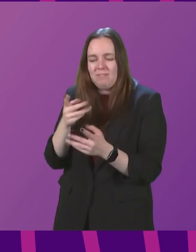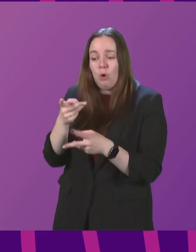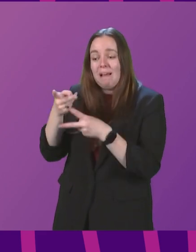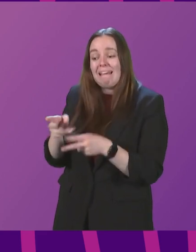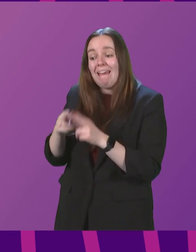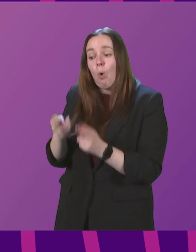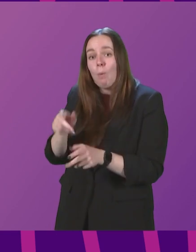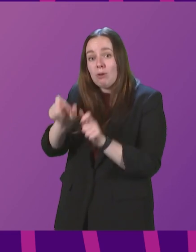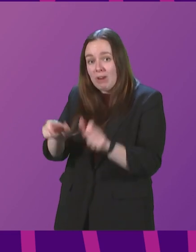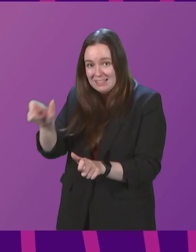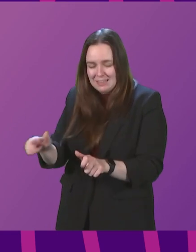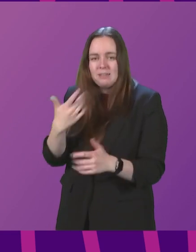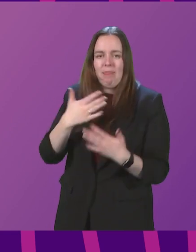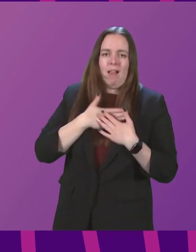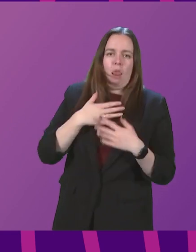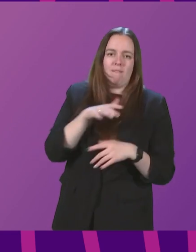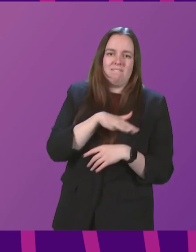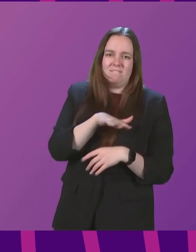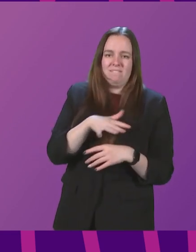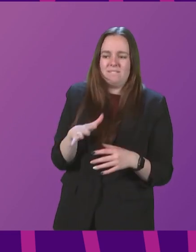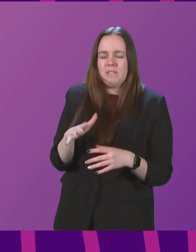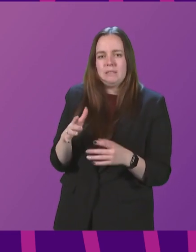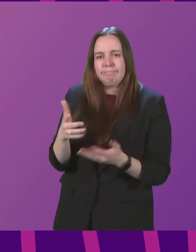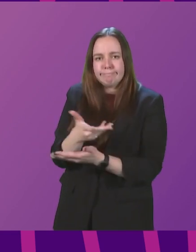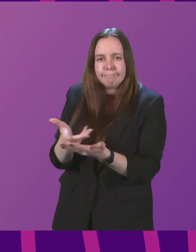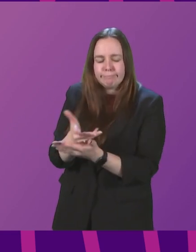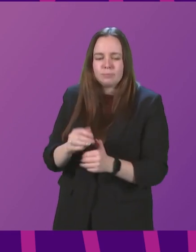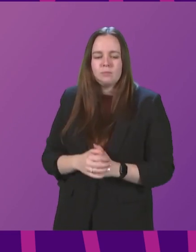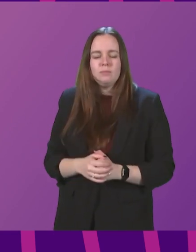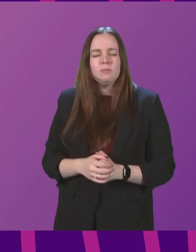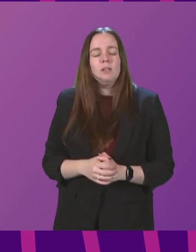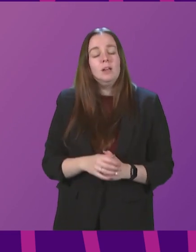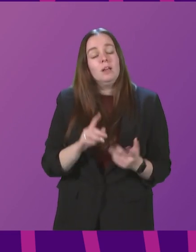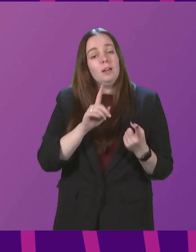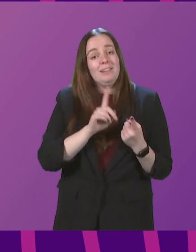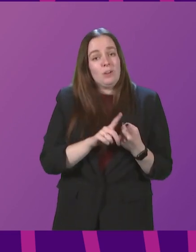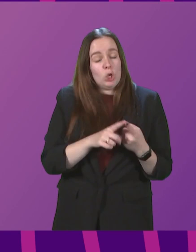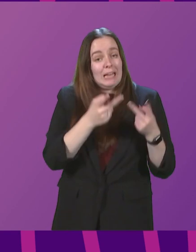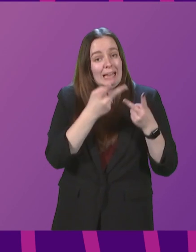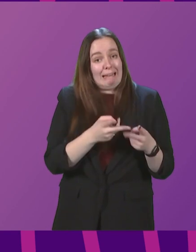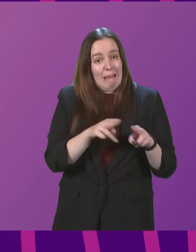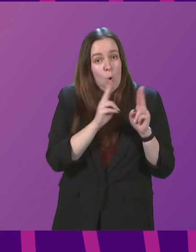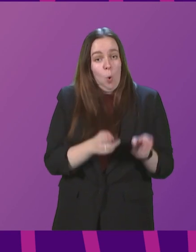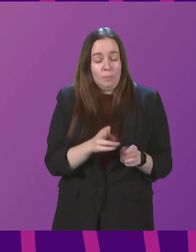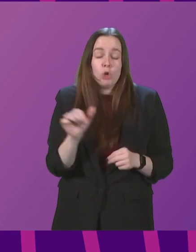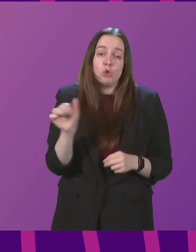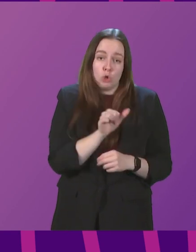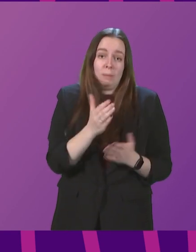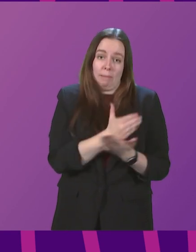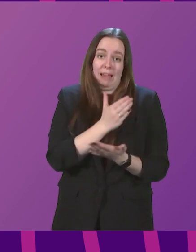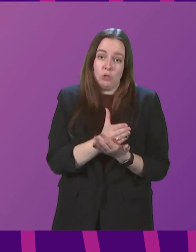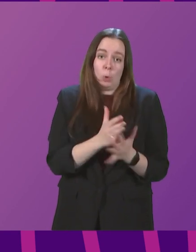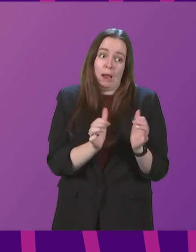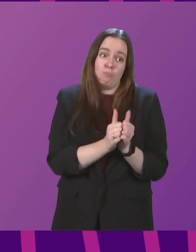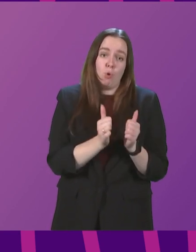home residents and their loved ones? First Minister. Firstly, care homes should be ensuring appropriate